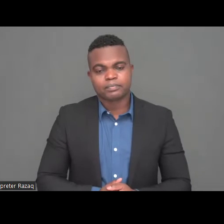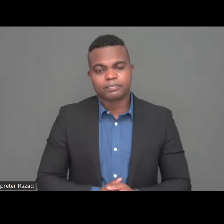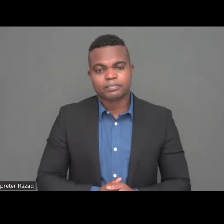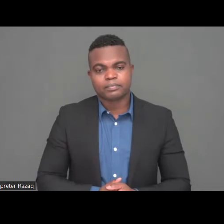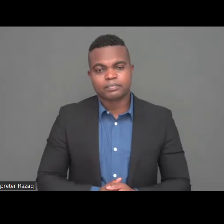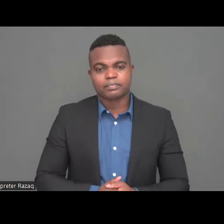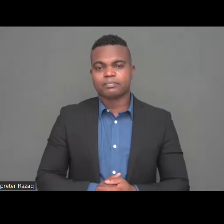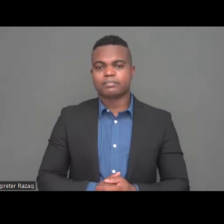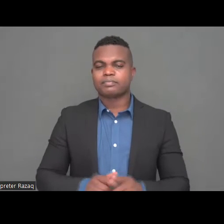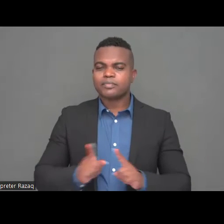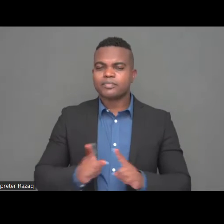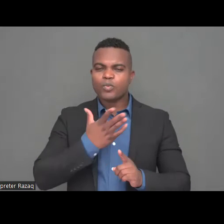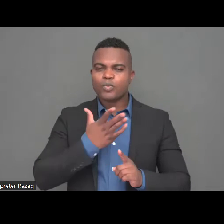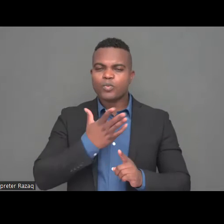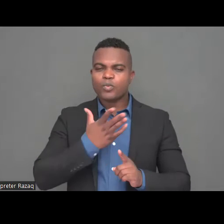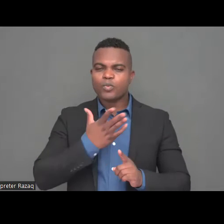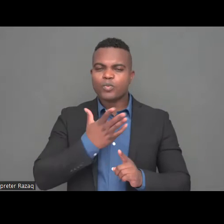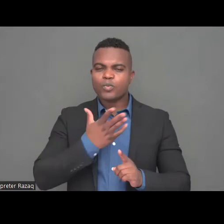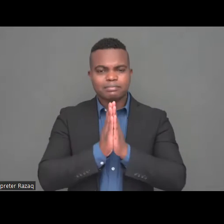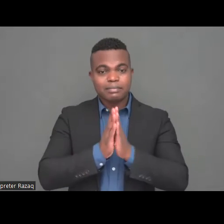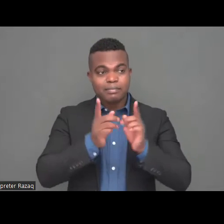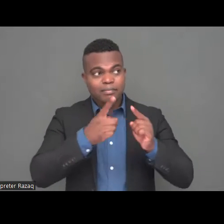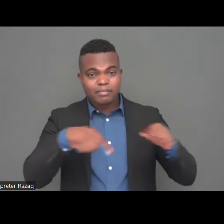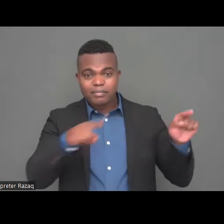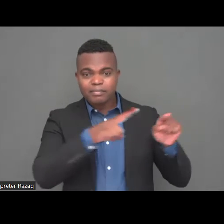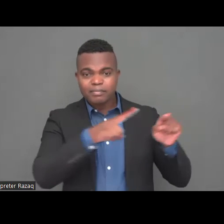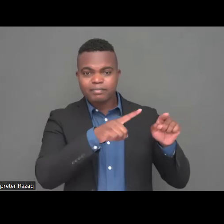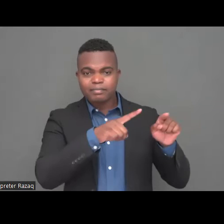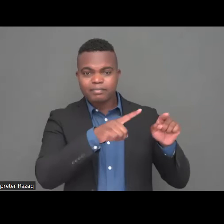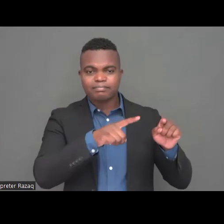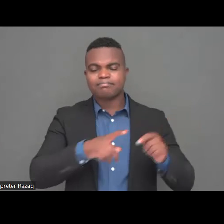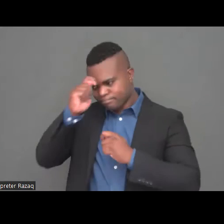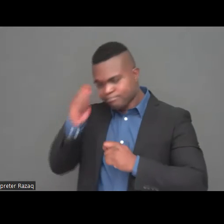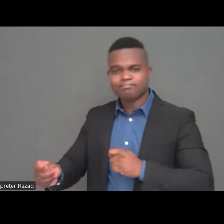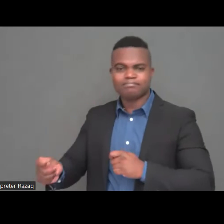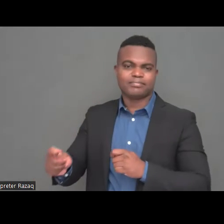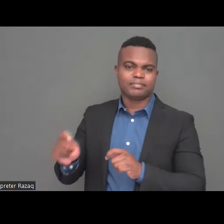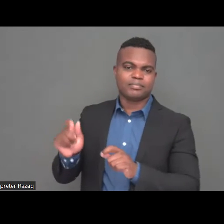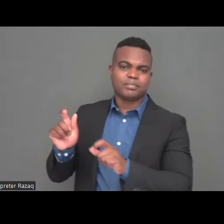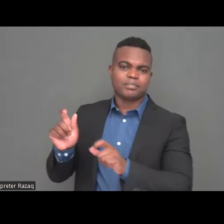rights and humanitarian law, especially the UN Convention on the rights of persons with